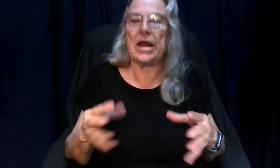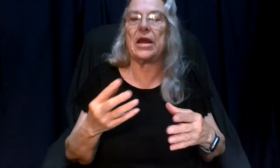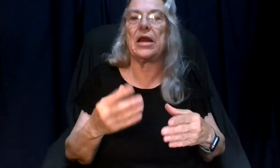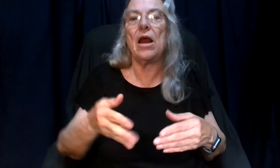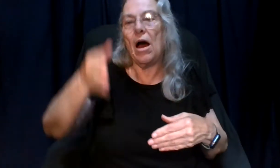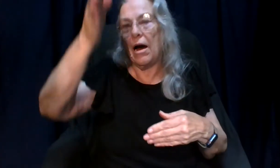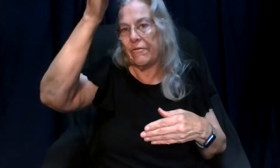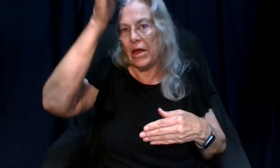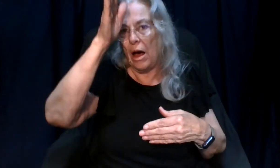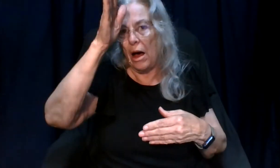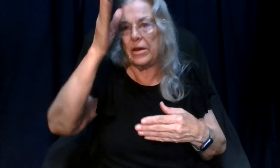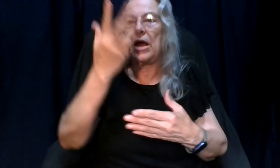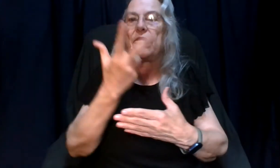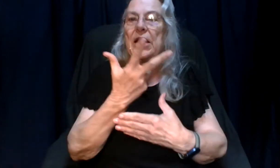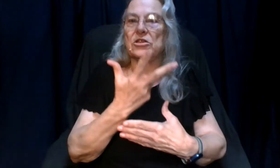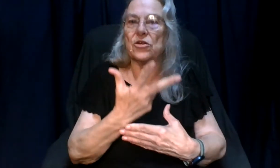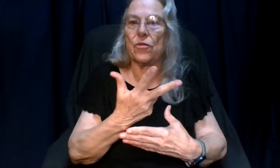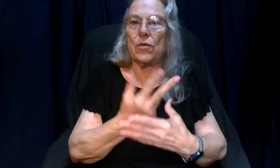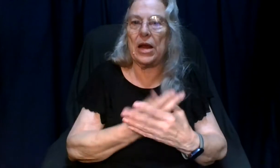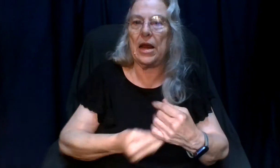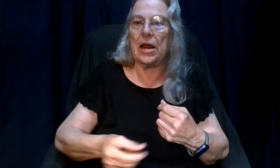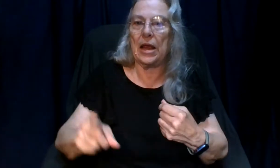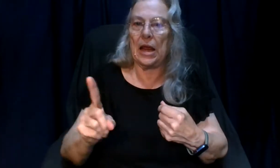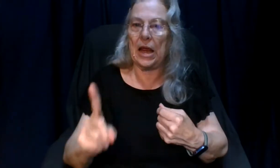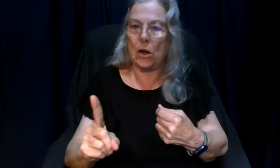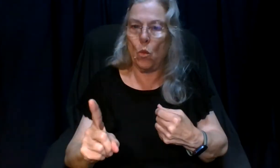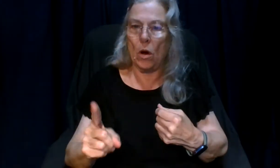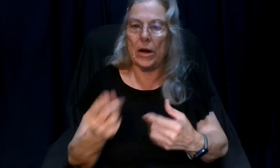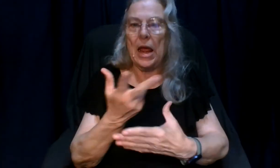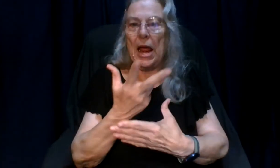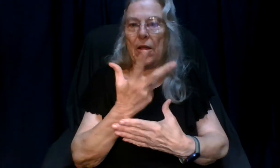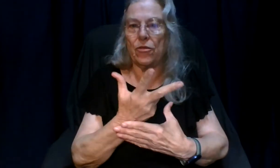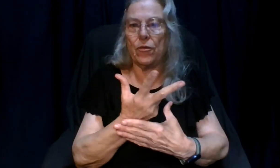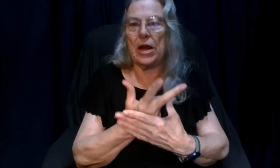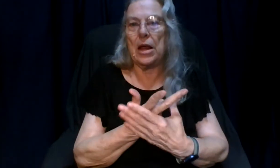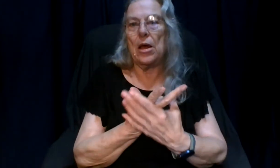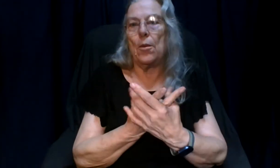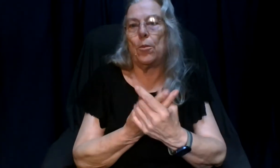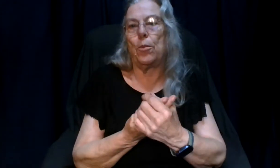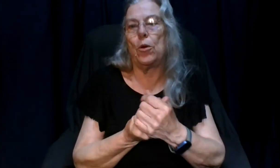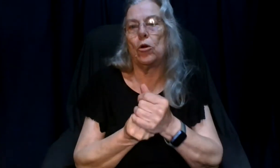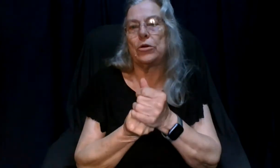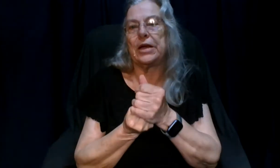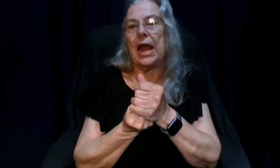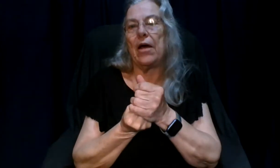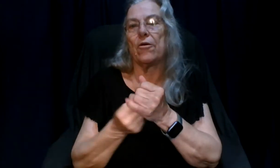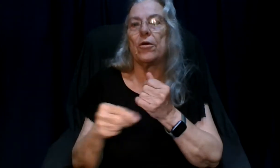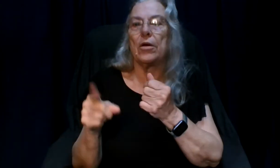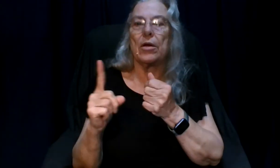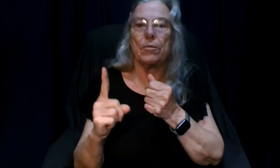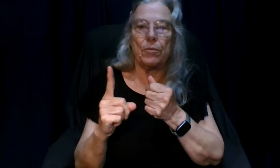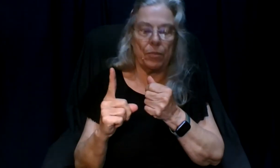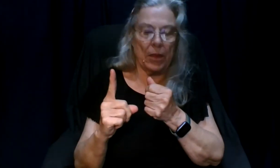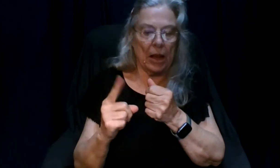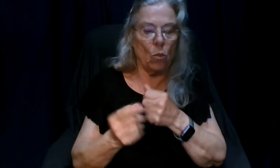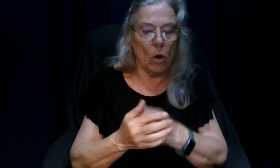of god that is three in one and three pull together in one